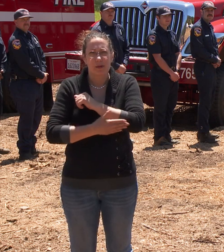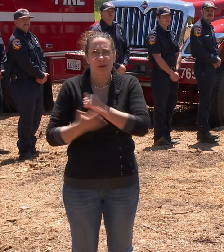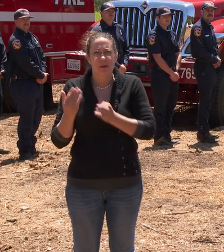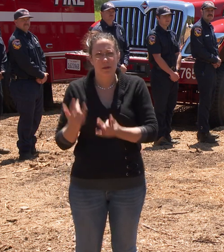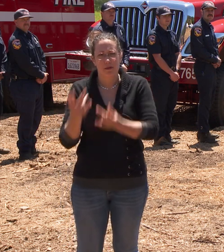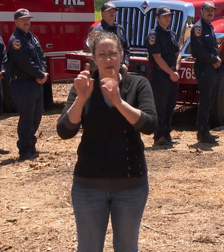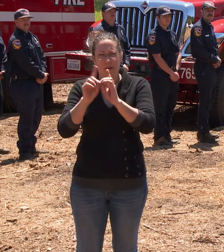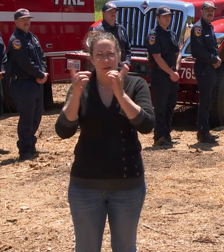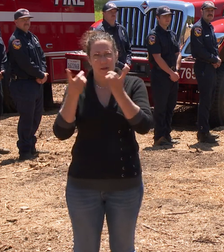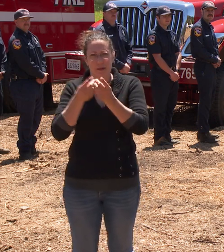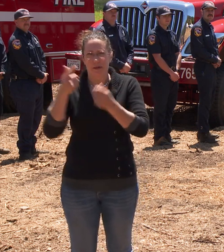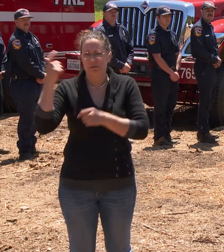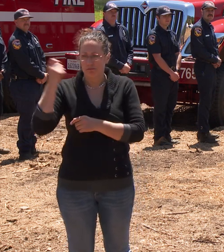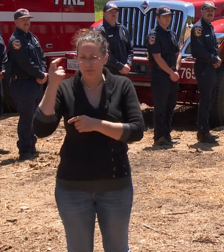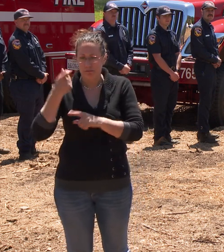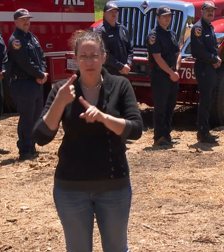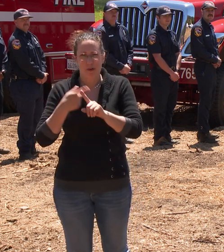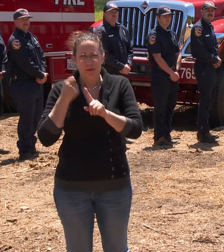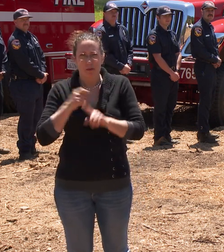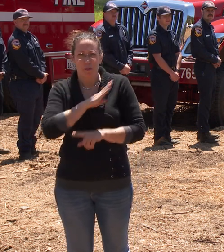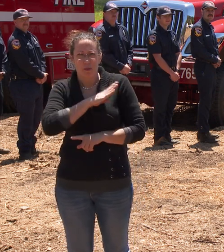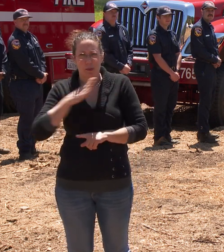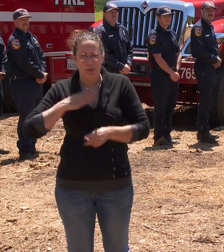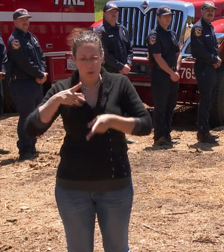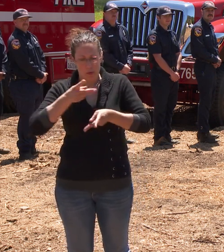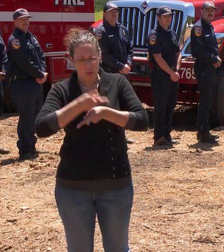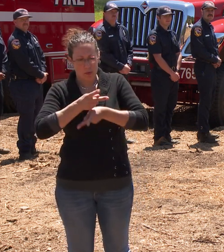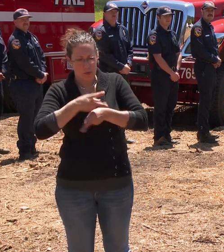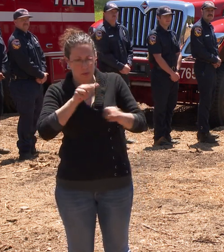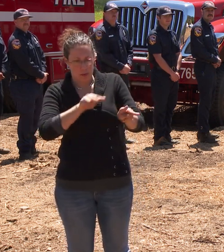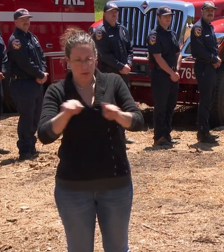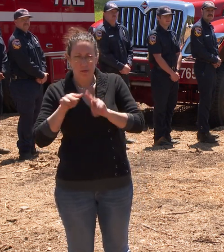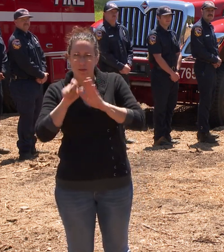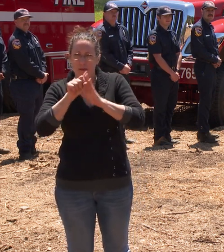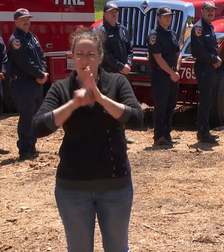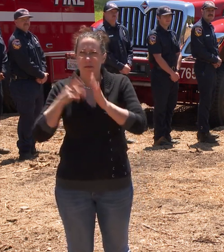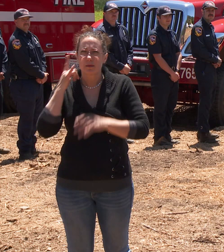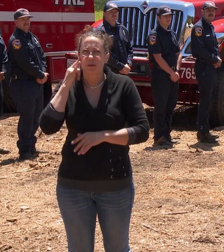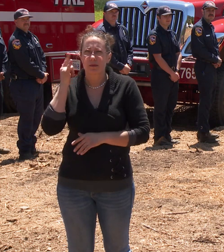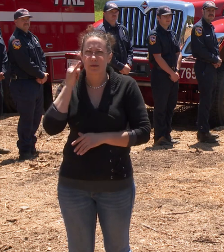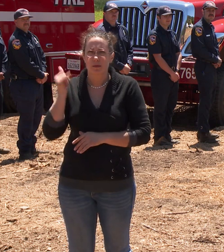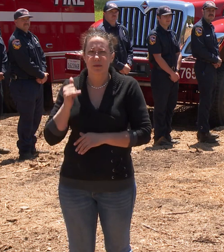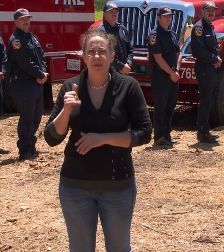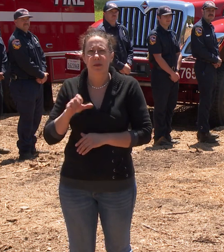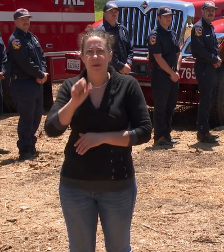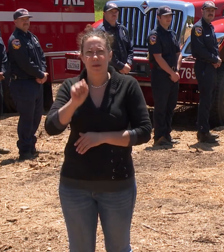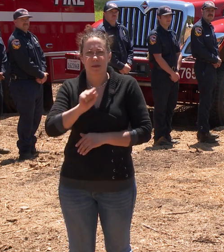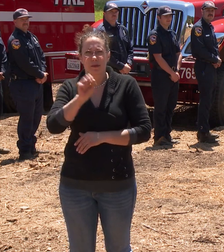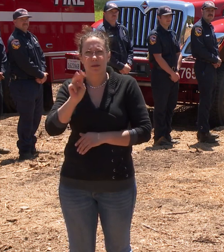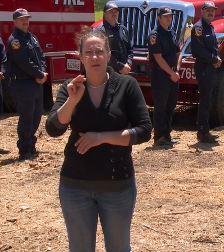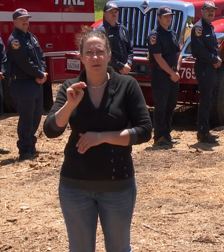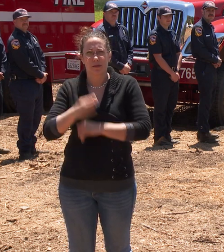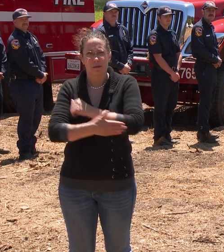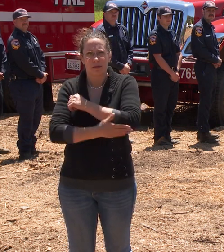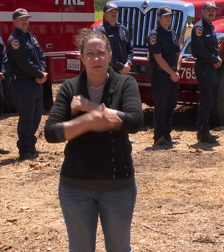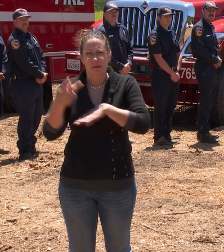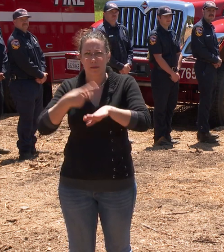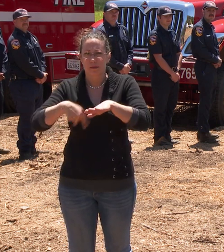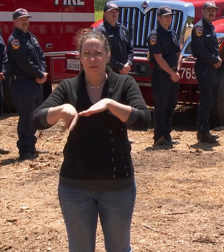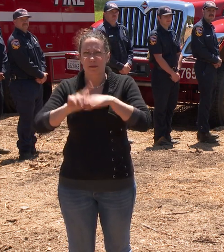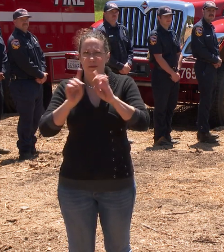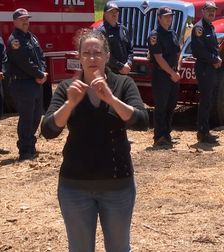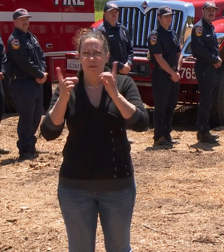funding from the San Mateo County Board of Supervisors in the state of California, San Mateo County Parks Department treated